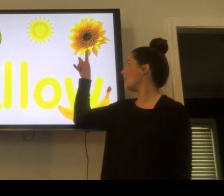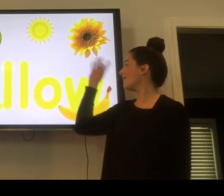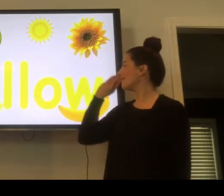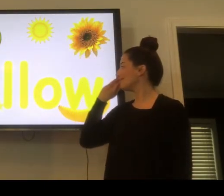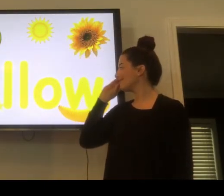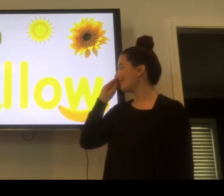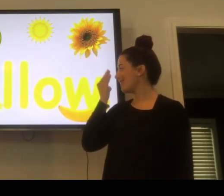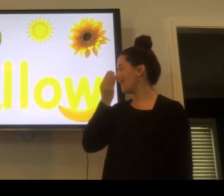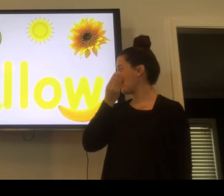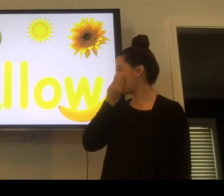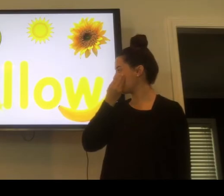Yellow flowers.